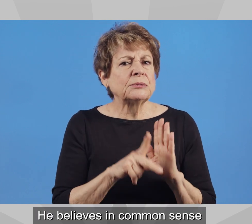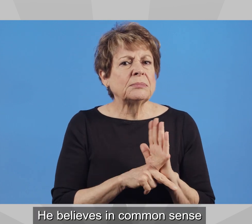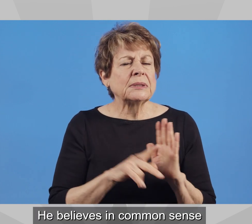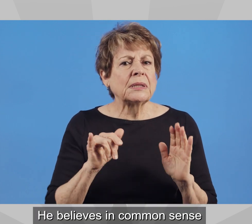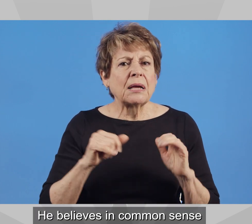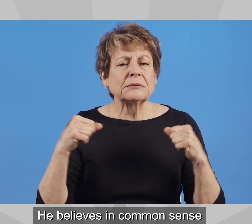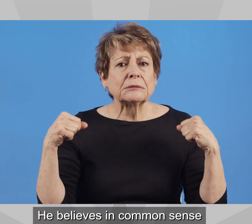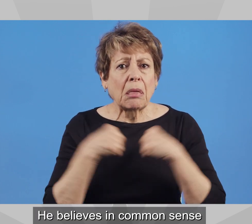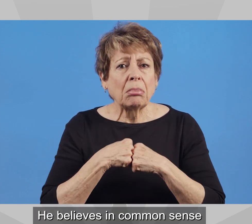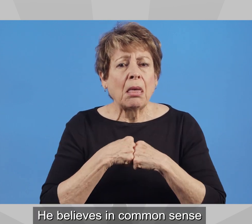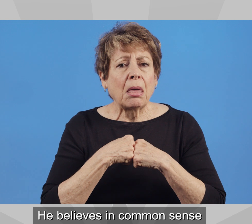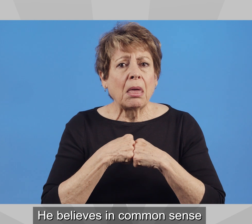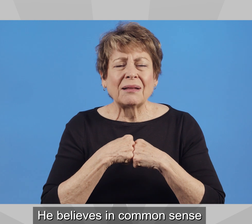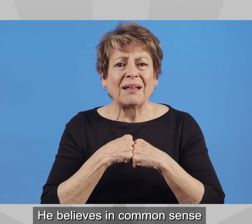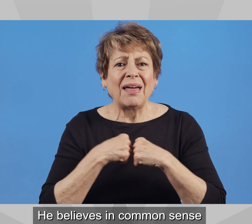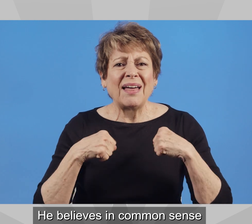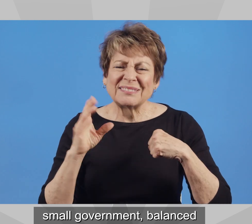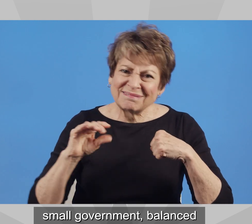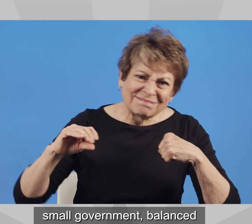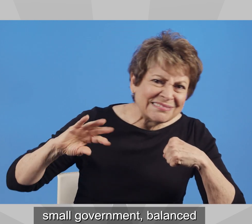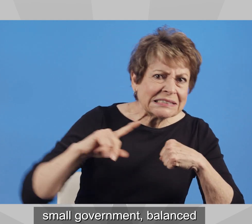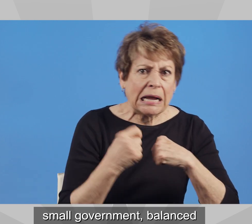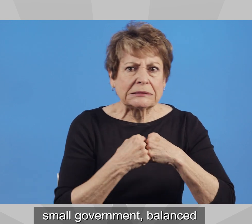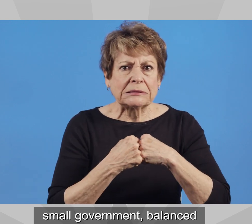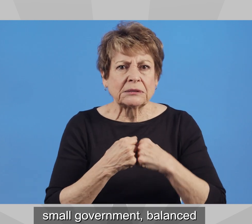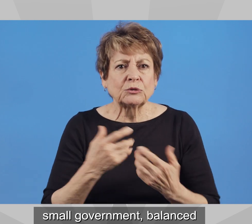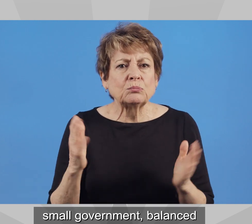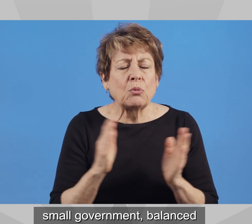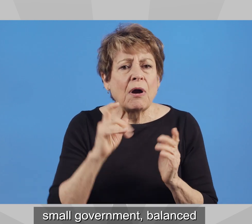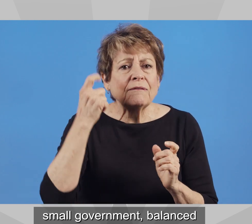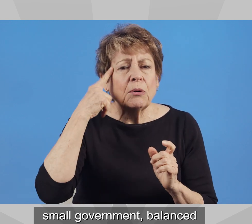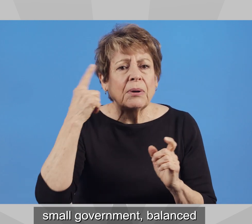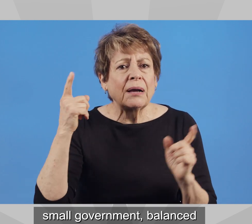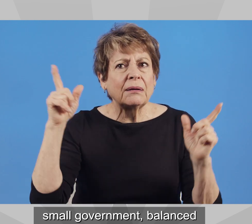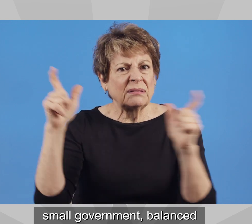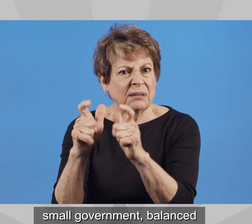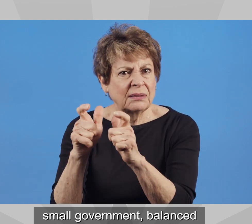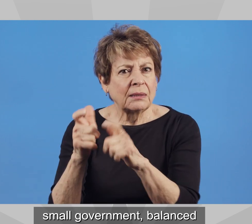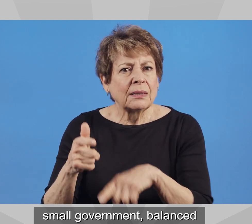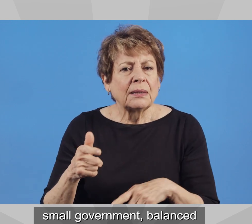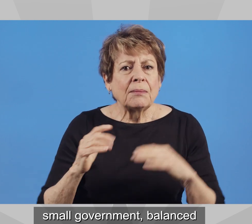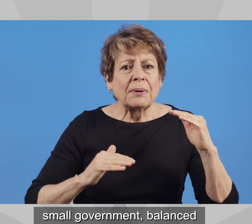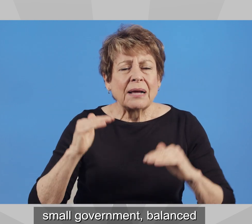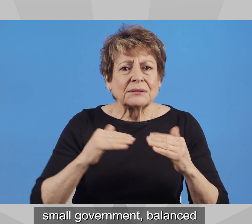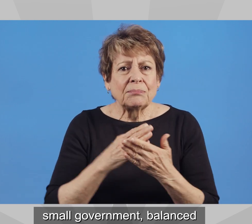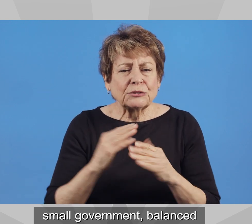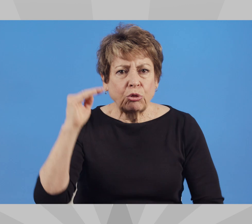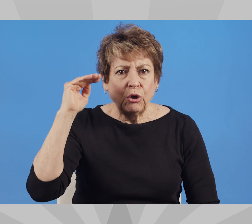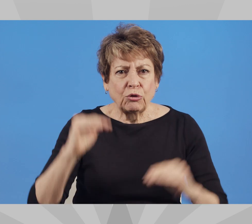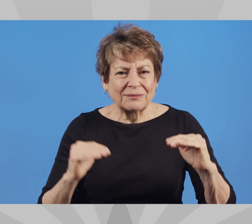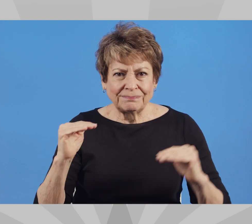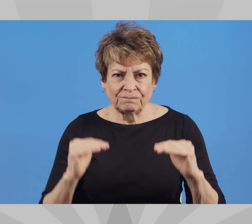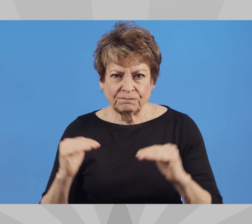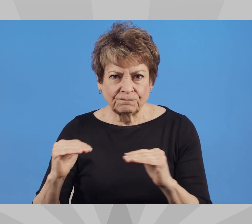-sense principles like a secure border, small government, balanced budgets, and